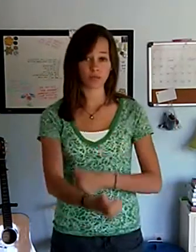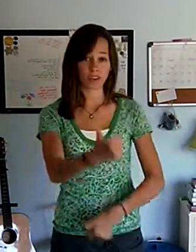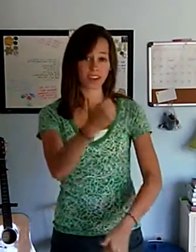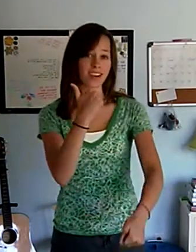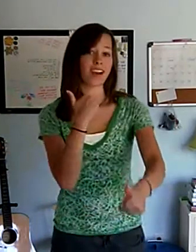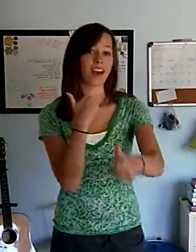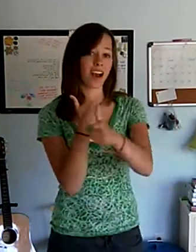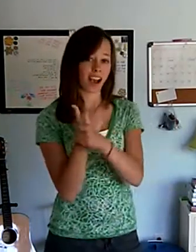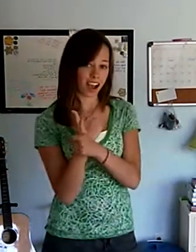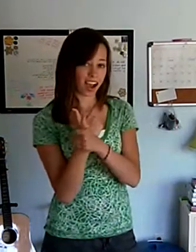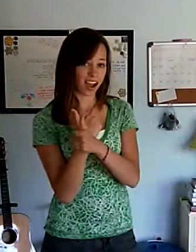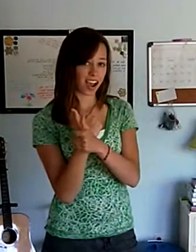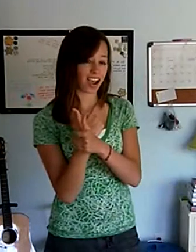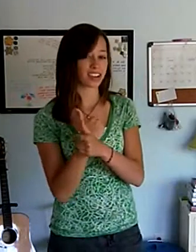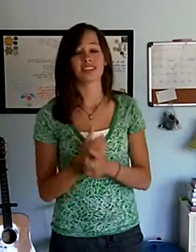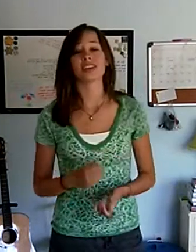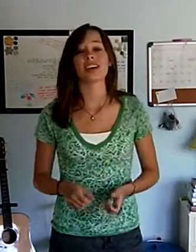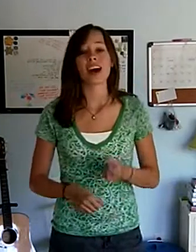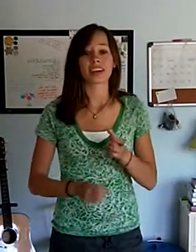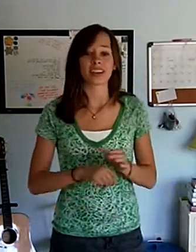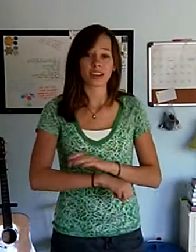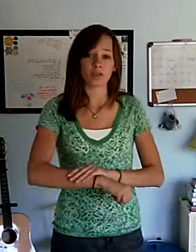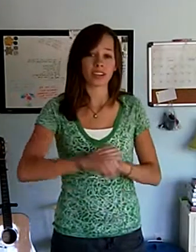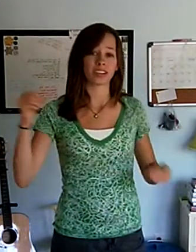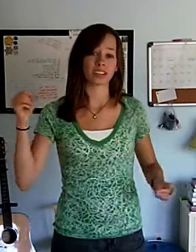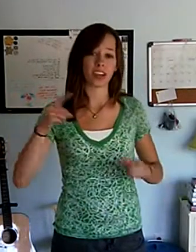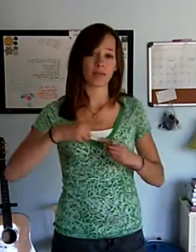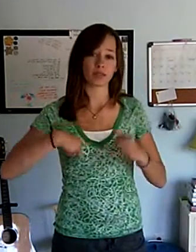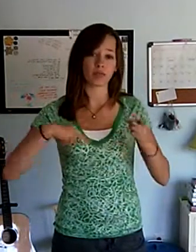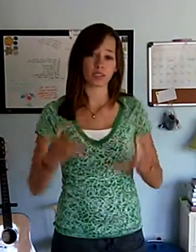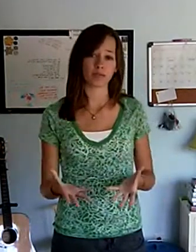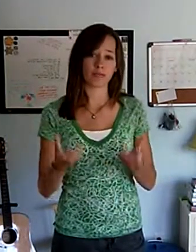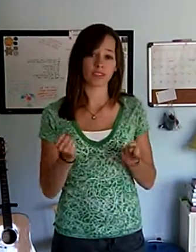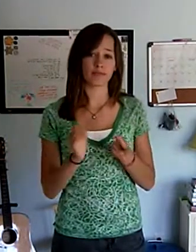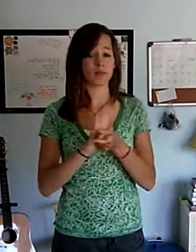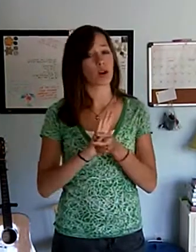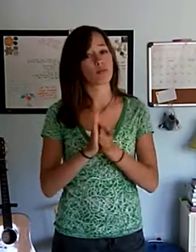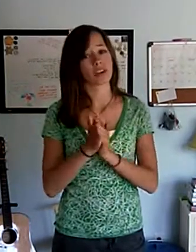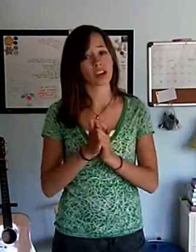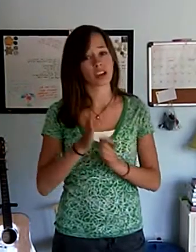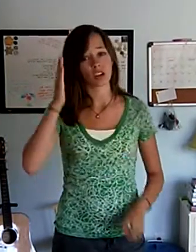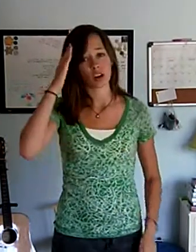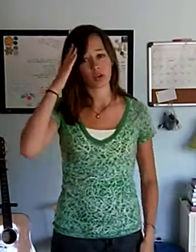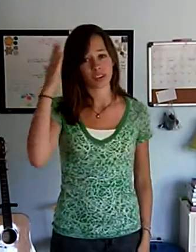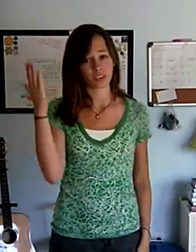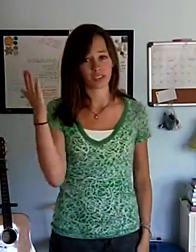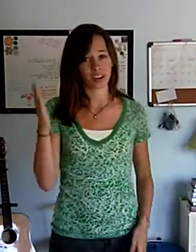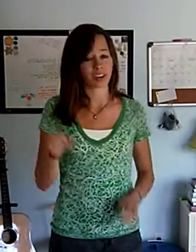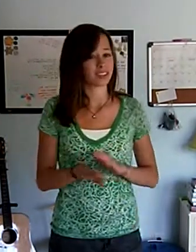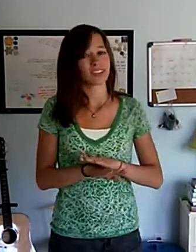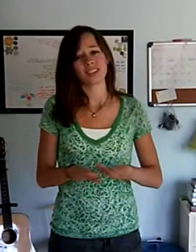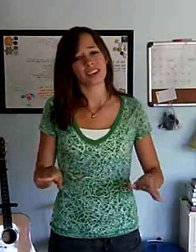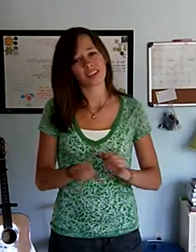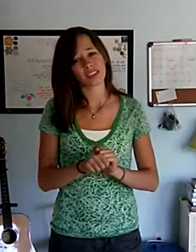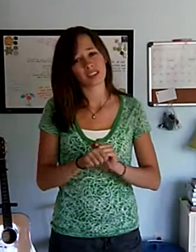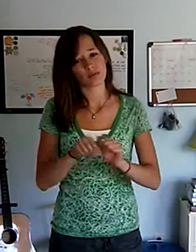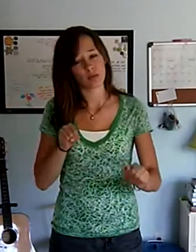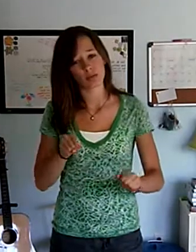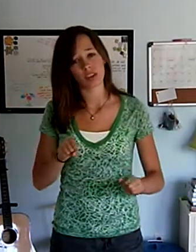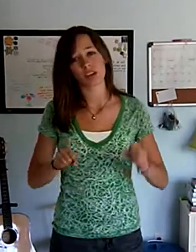behind I can't waste time so beautiful now I realize nothing's broken